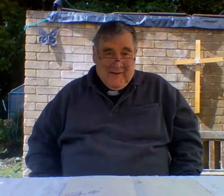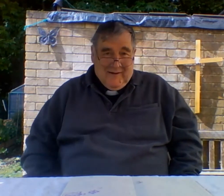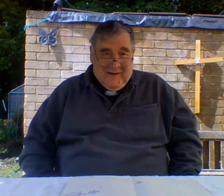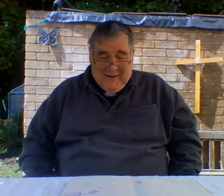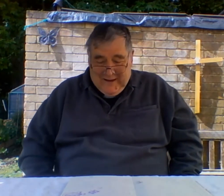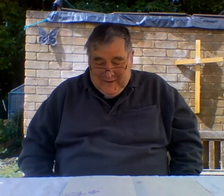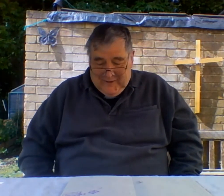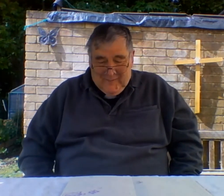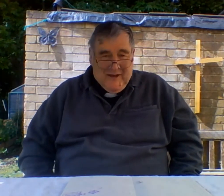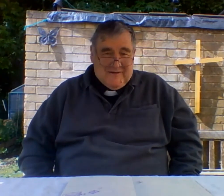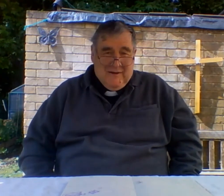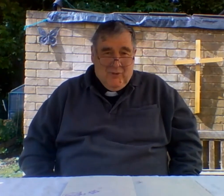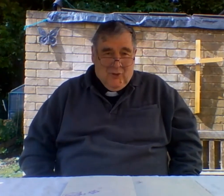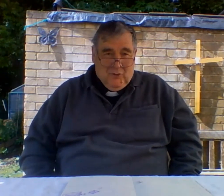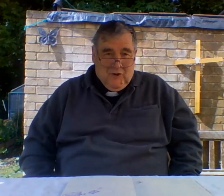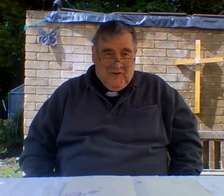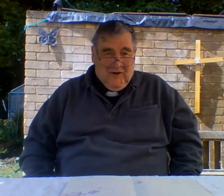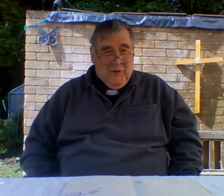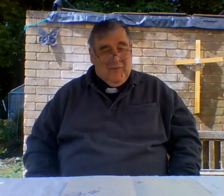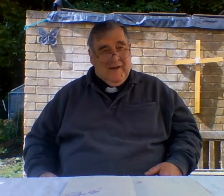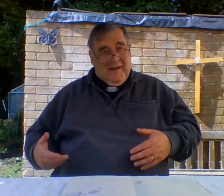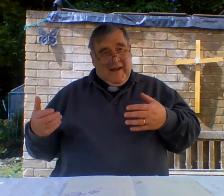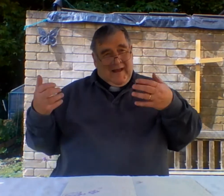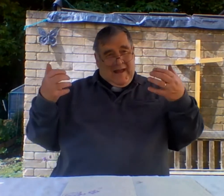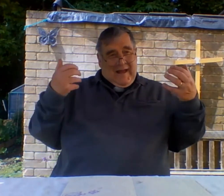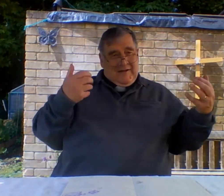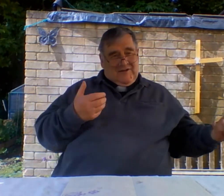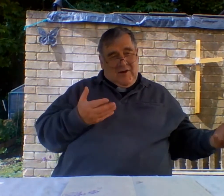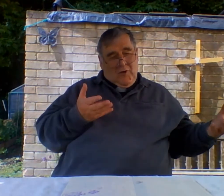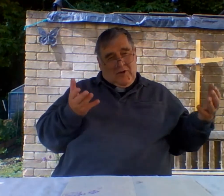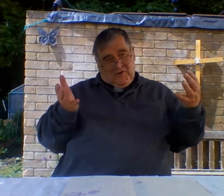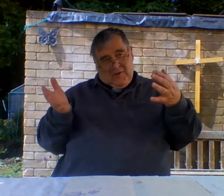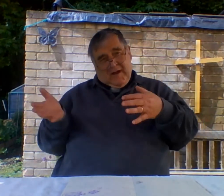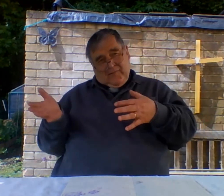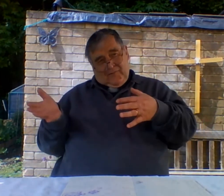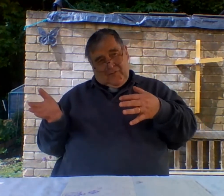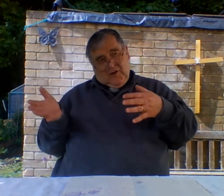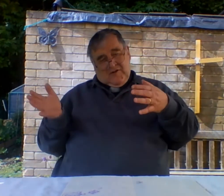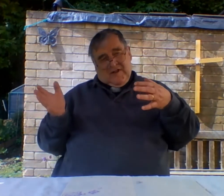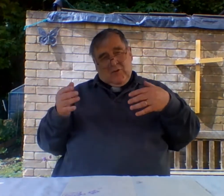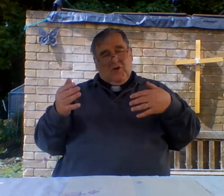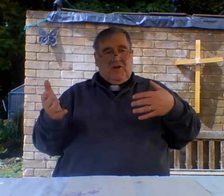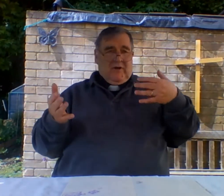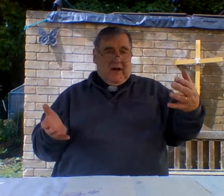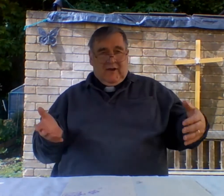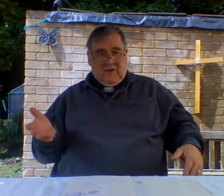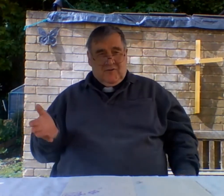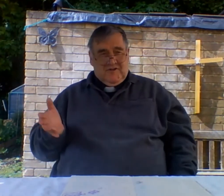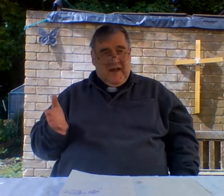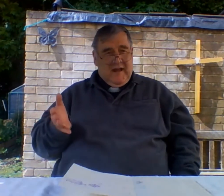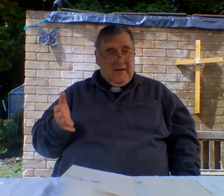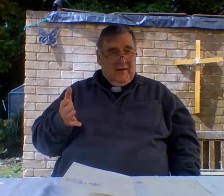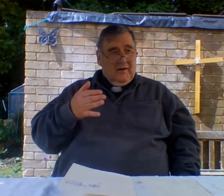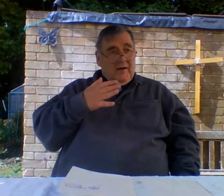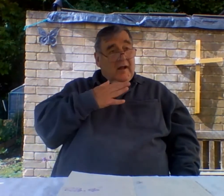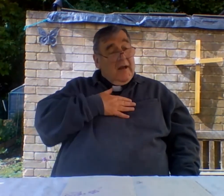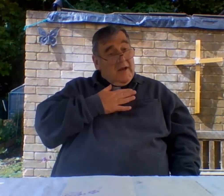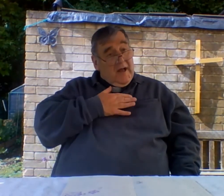and that's an important one too and so what you're doing you don't say would you like you're saying like